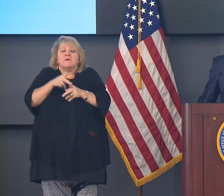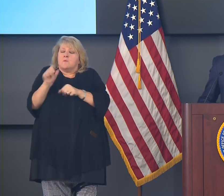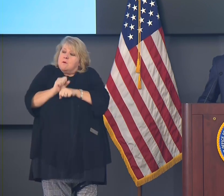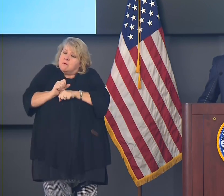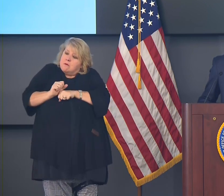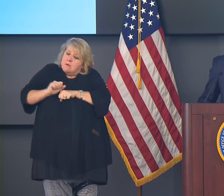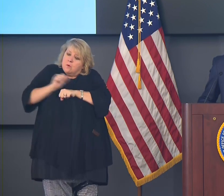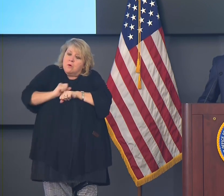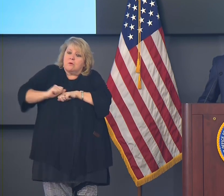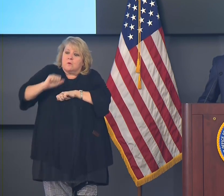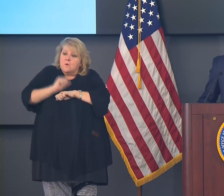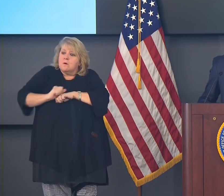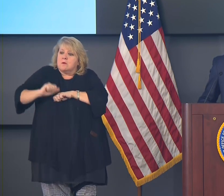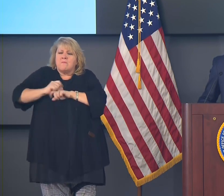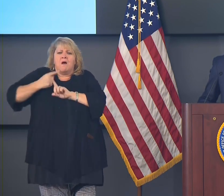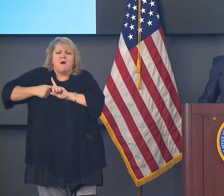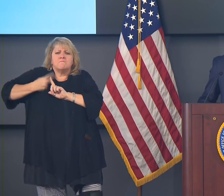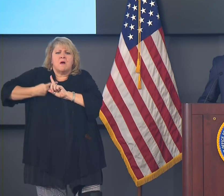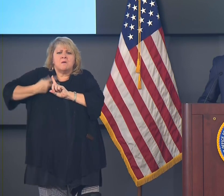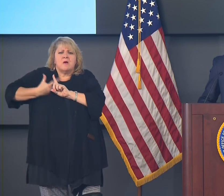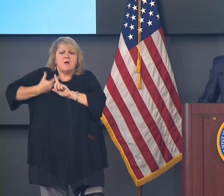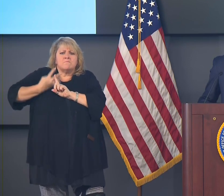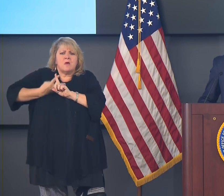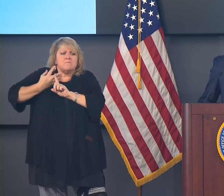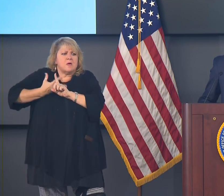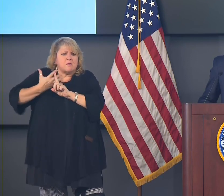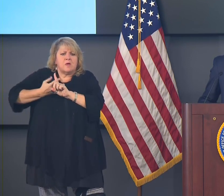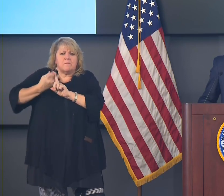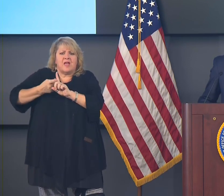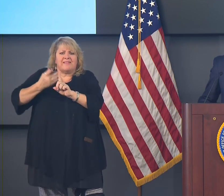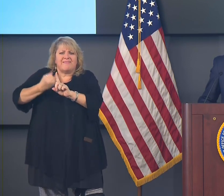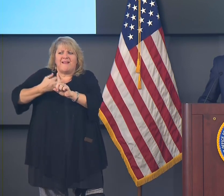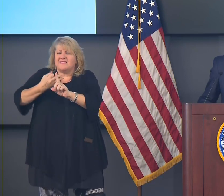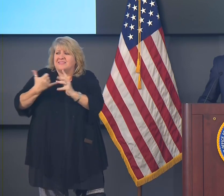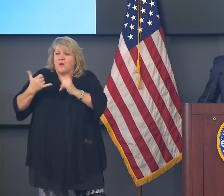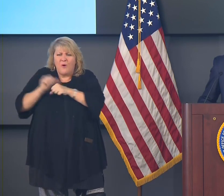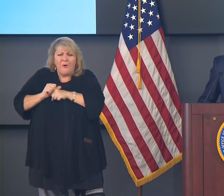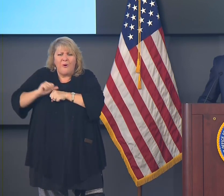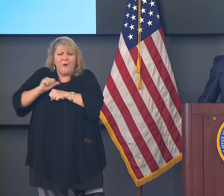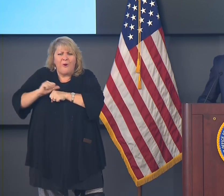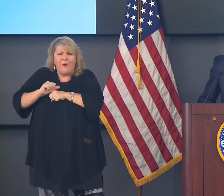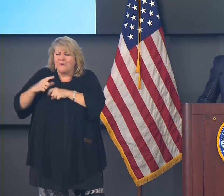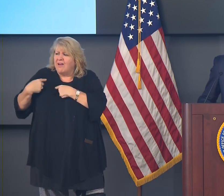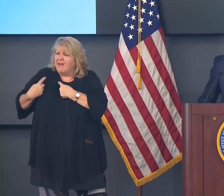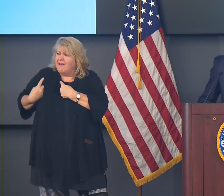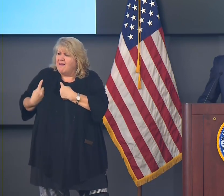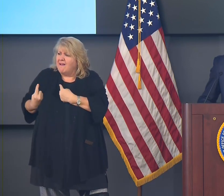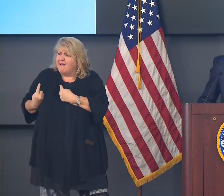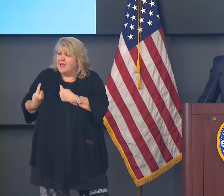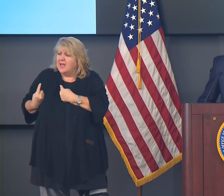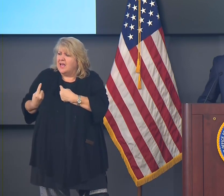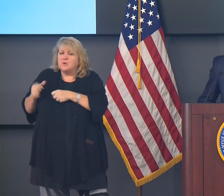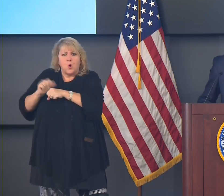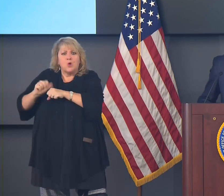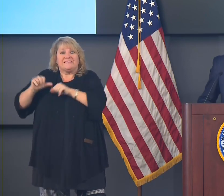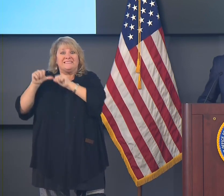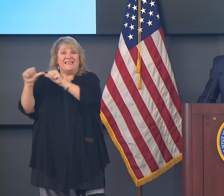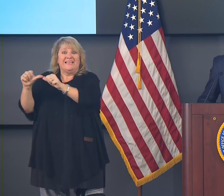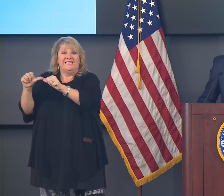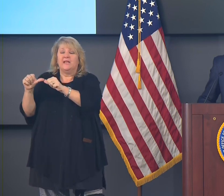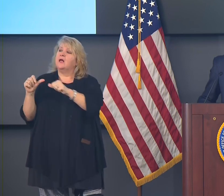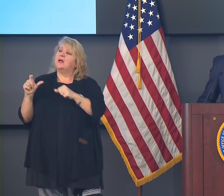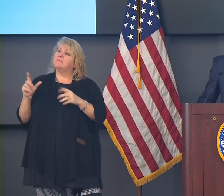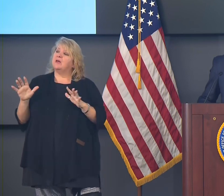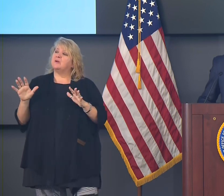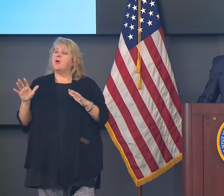for many months now. And they're going to continue to work hard, but we shouldn't gratuitously make it